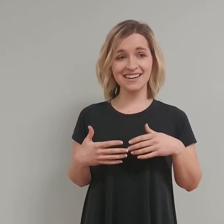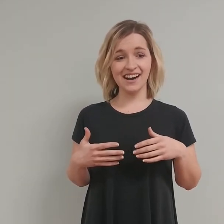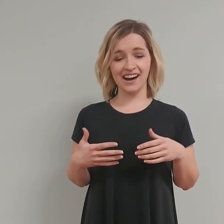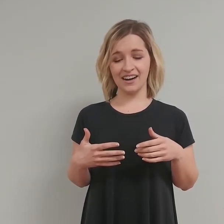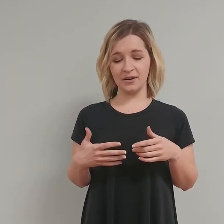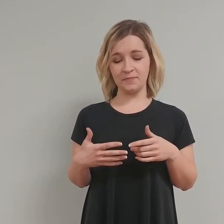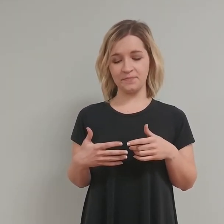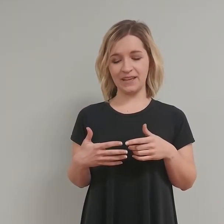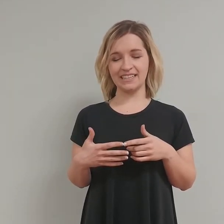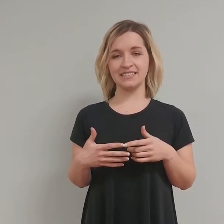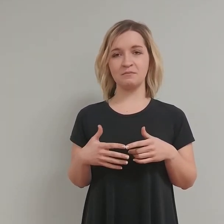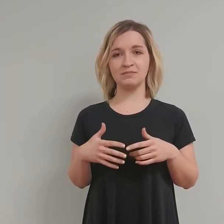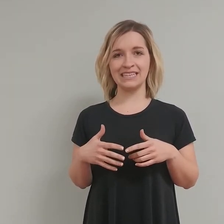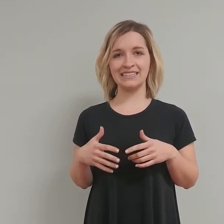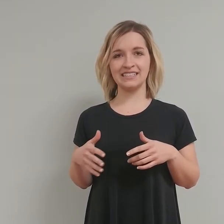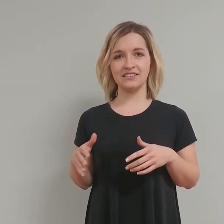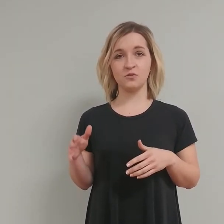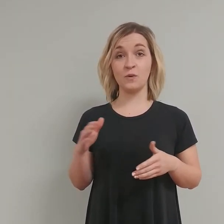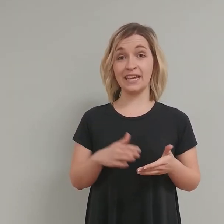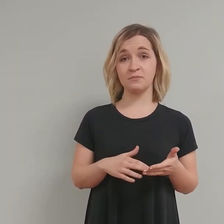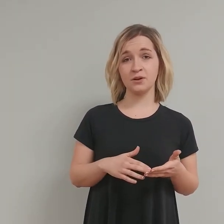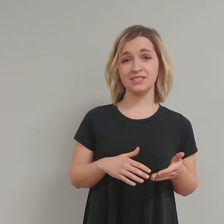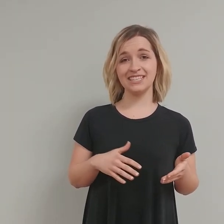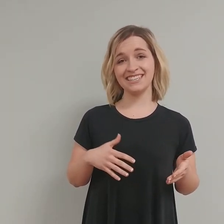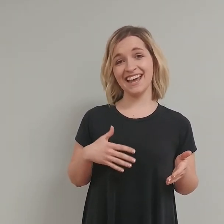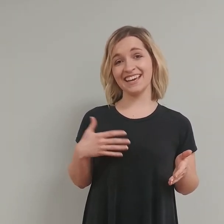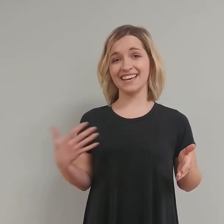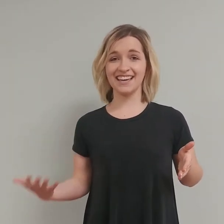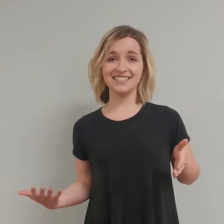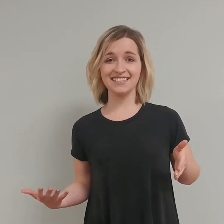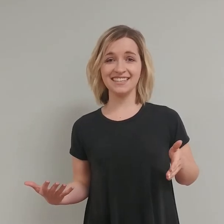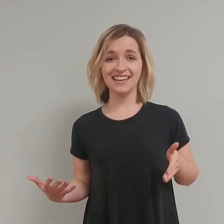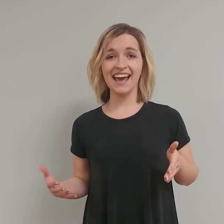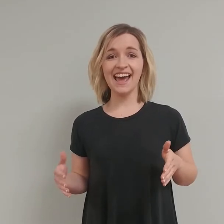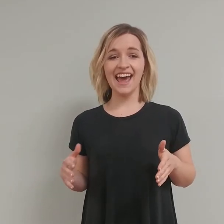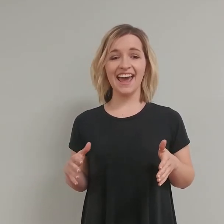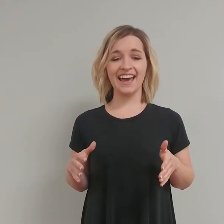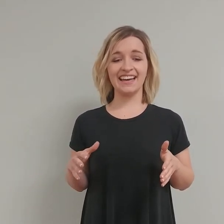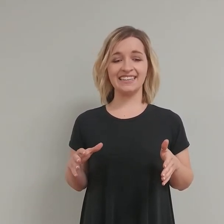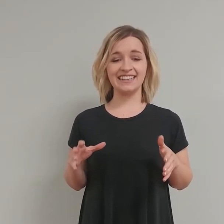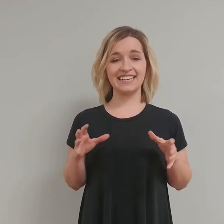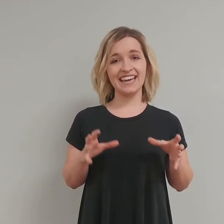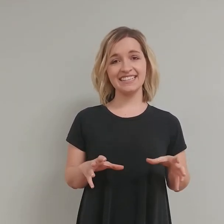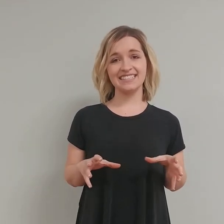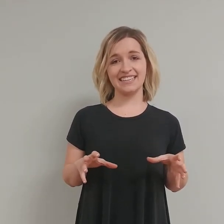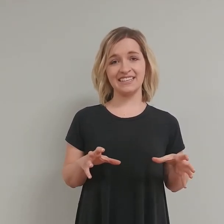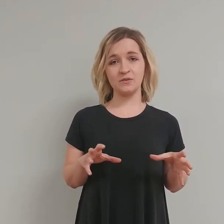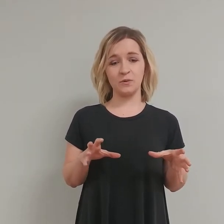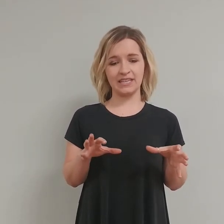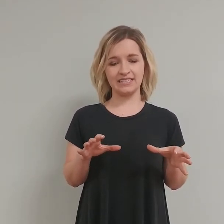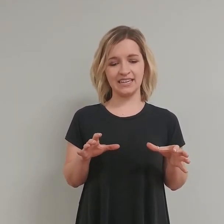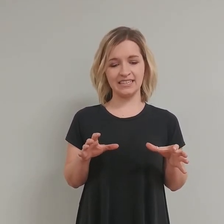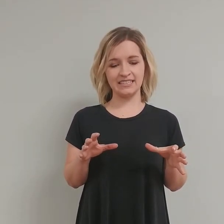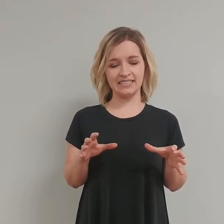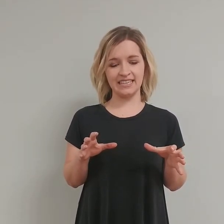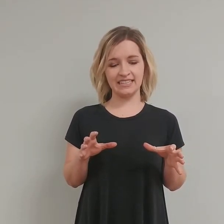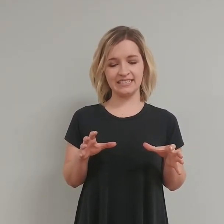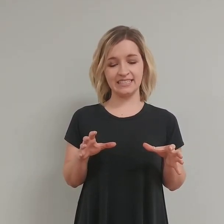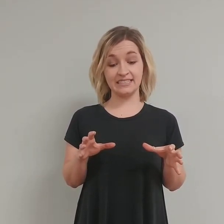and it's a blend of whey protein and casein. And the casein, what it does is it's,